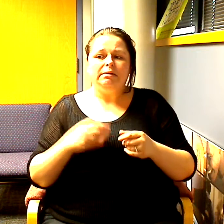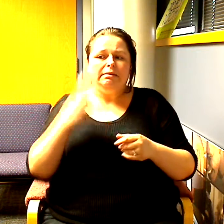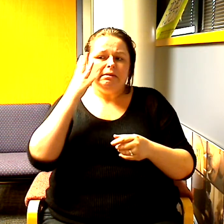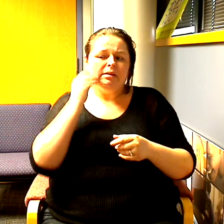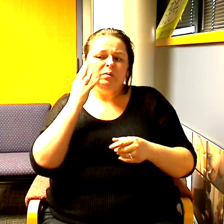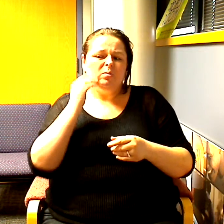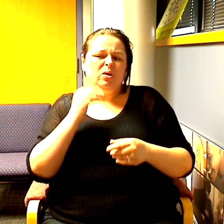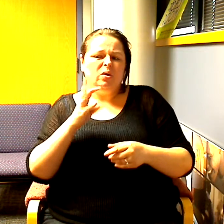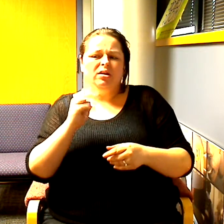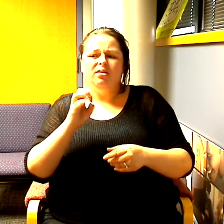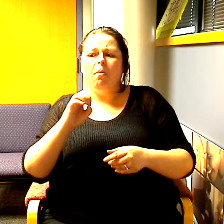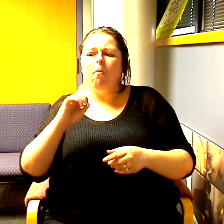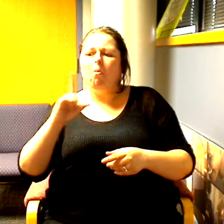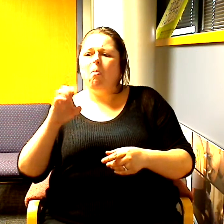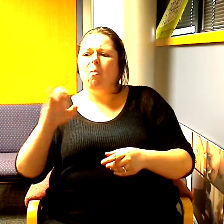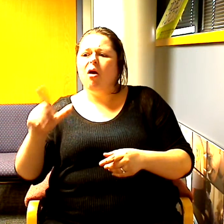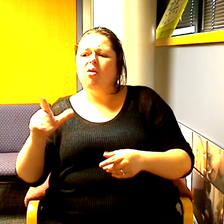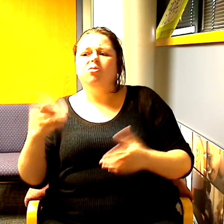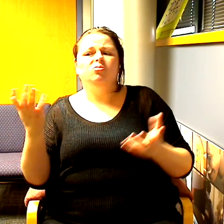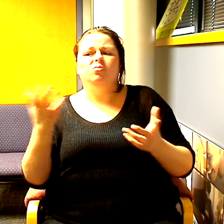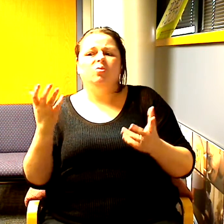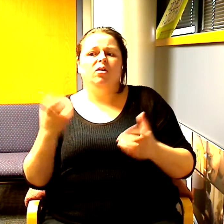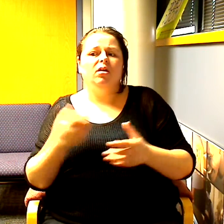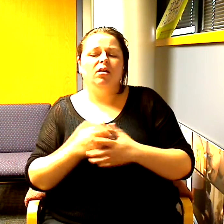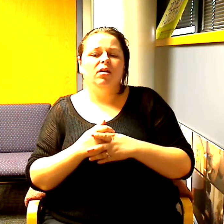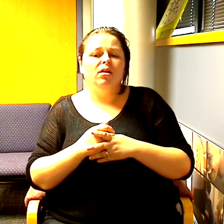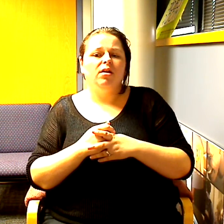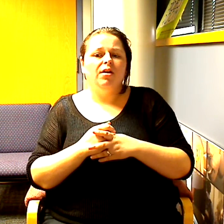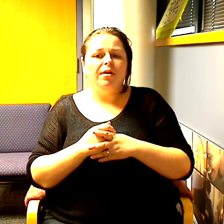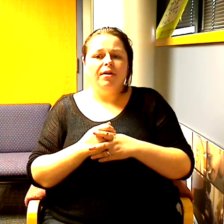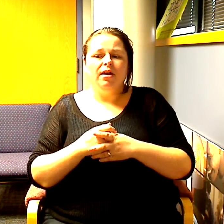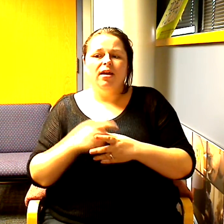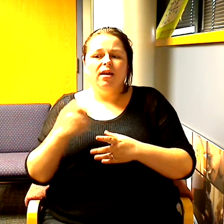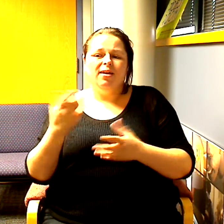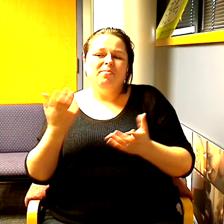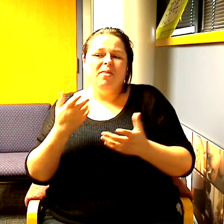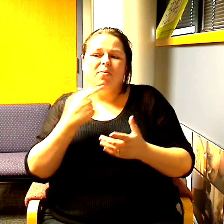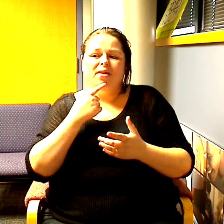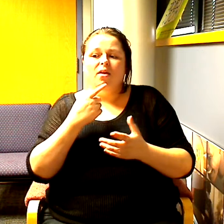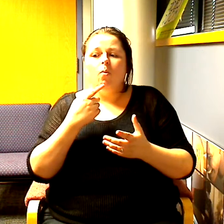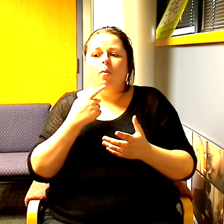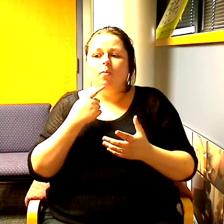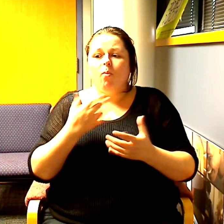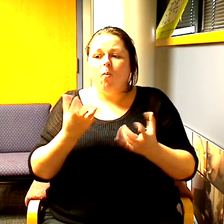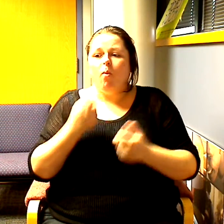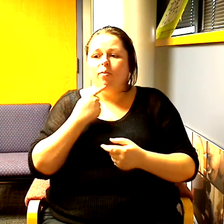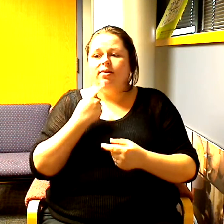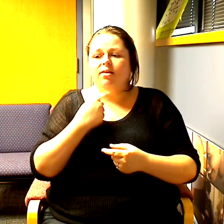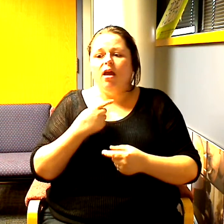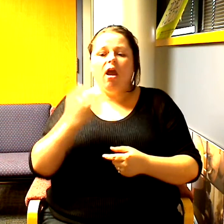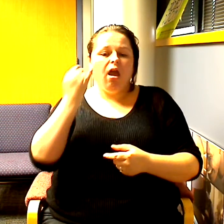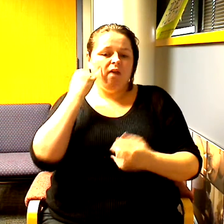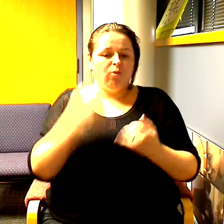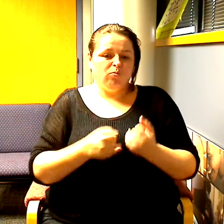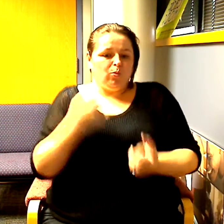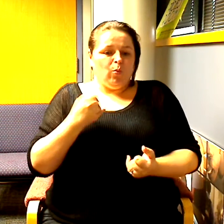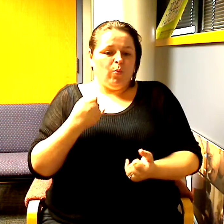the answer that they're looking for is if you are a little bit skinnier and you have shinier hair you will be so happy and fabulous